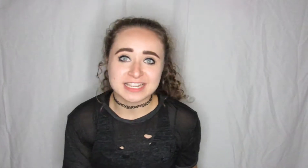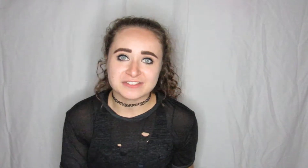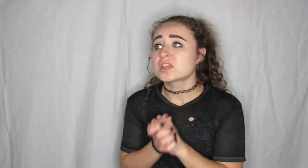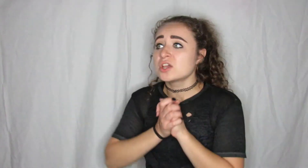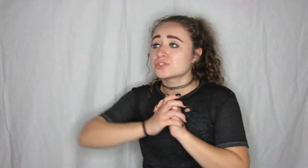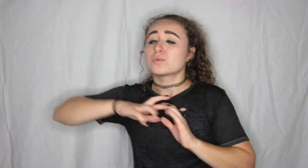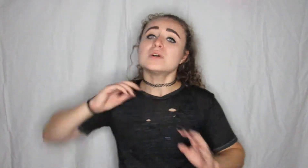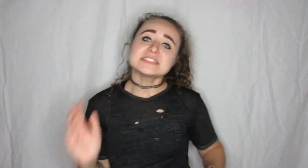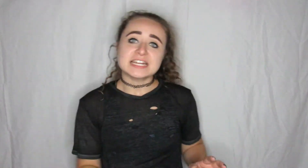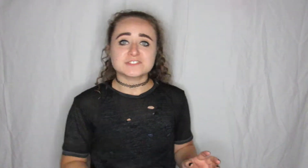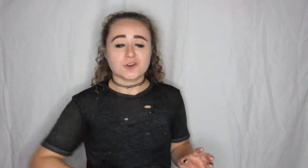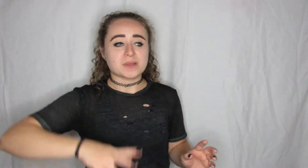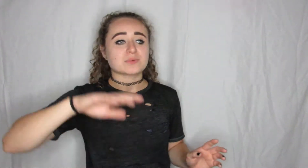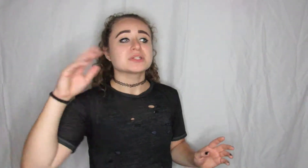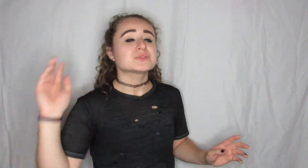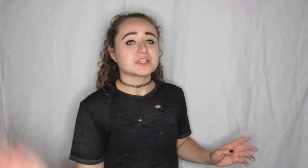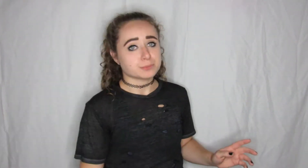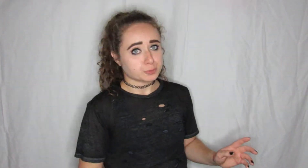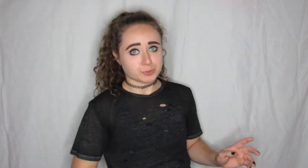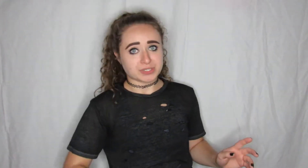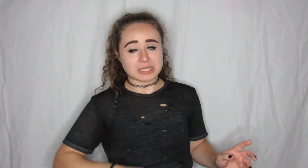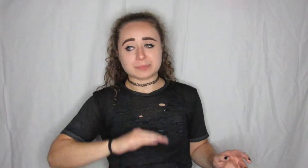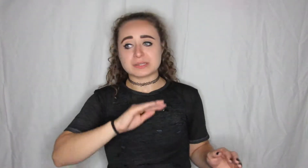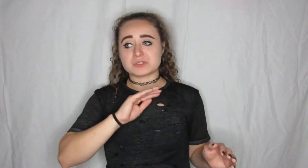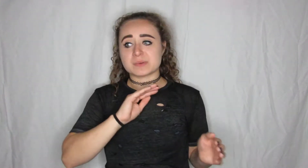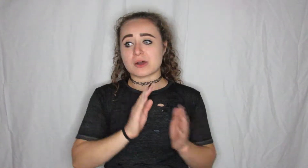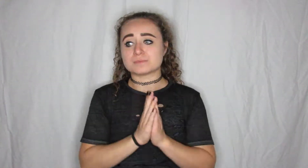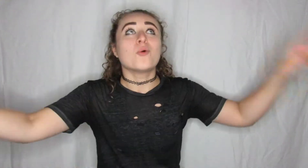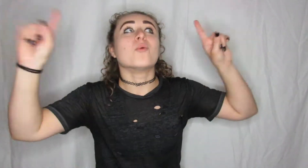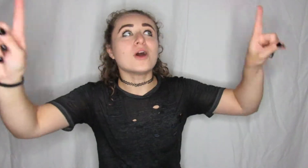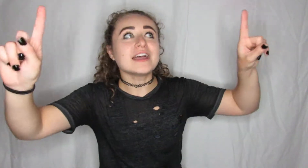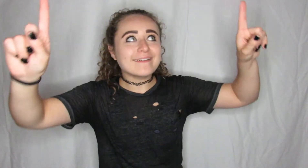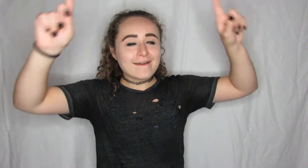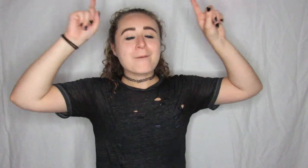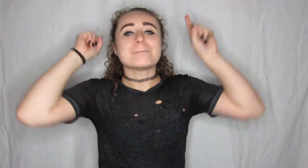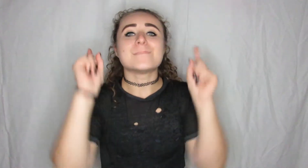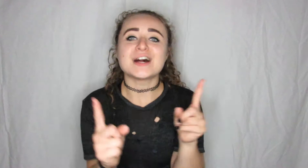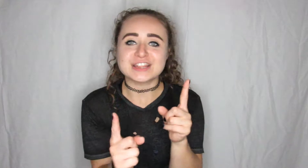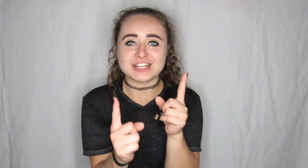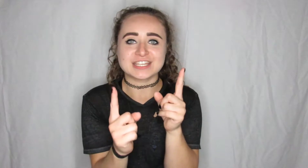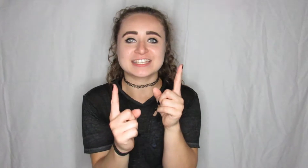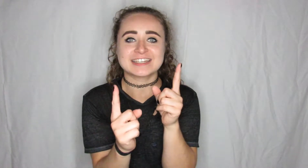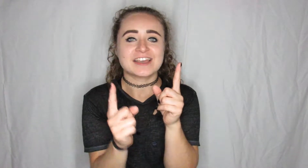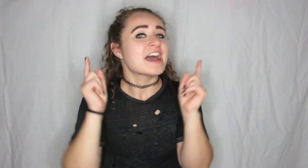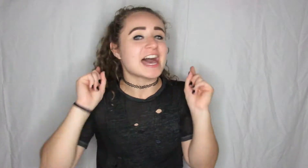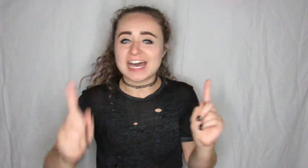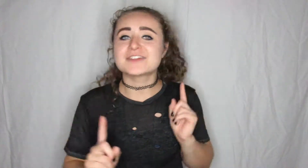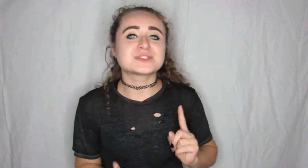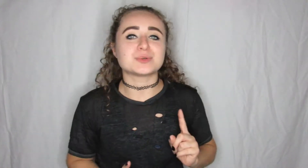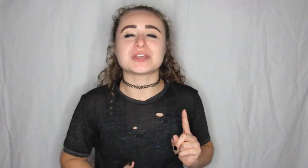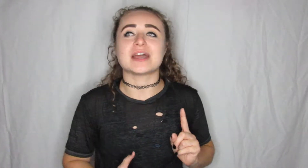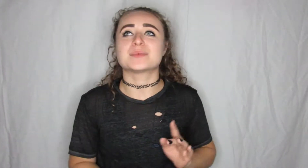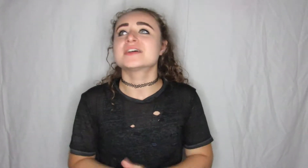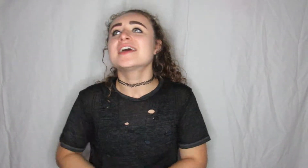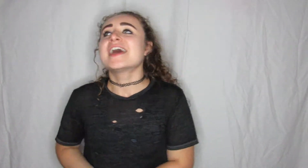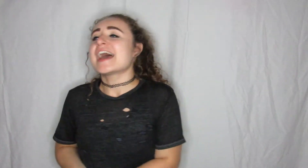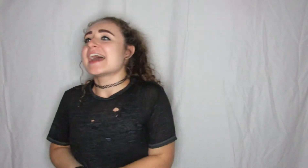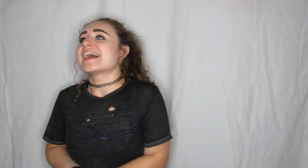be together so once he got his phone back when he was done with boot boot it was about one month out of his boot camp and